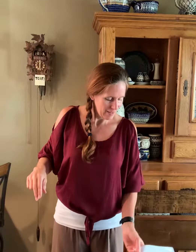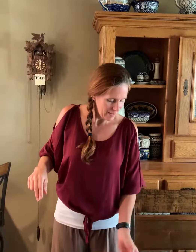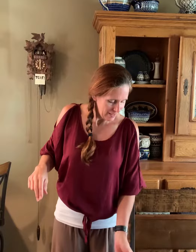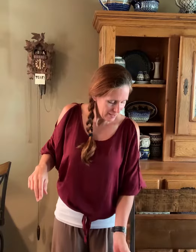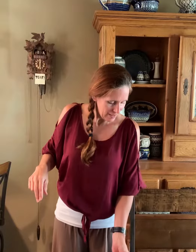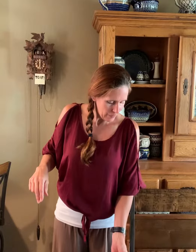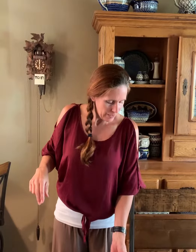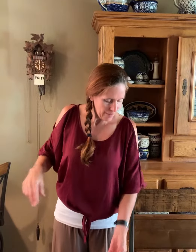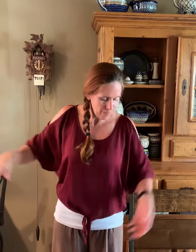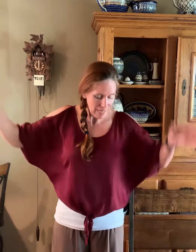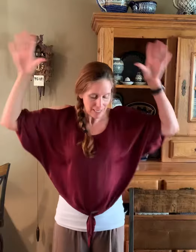And we have reindeer.